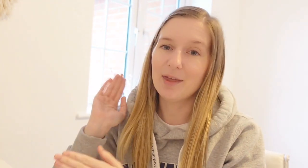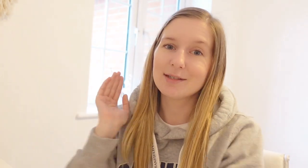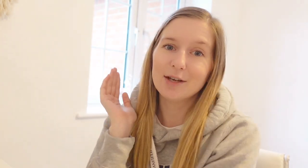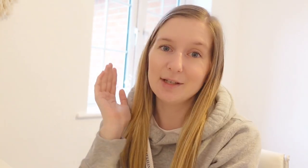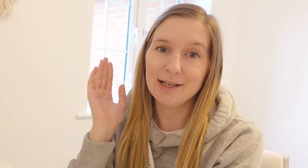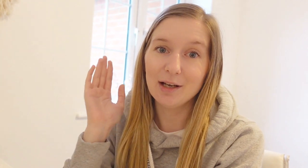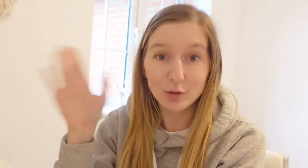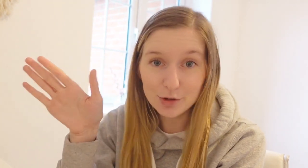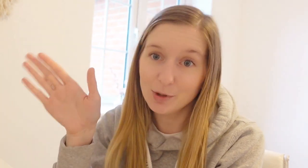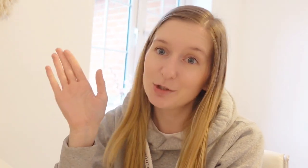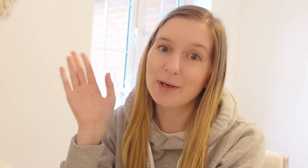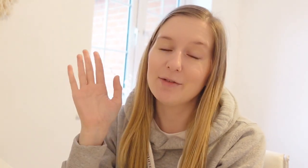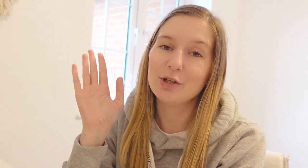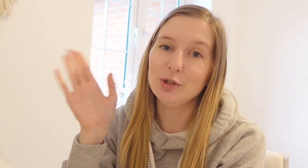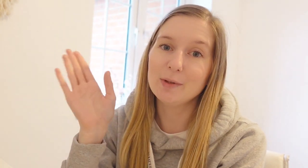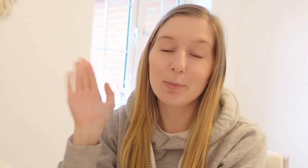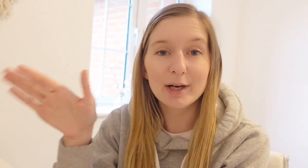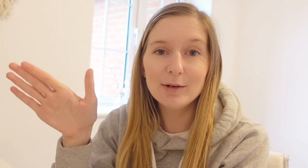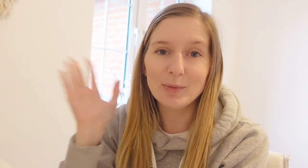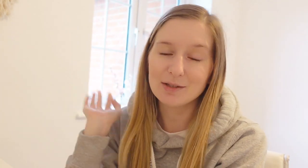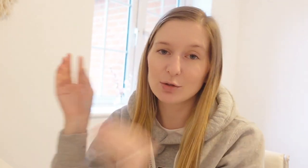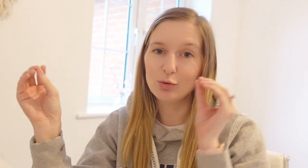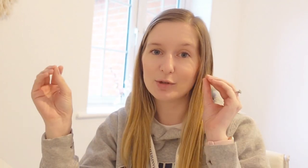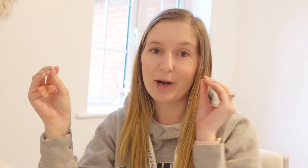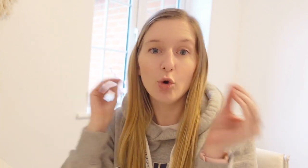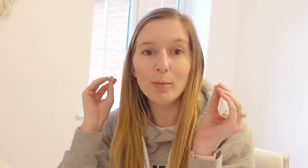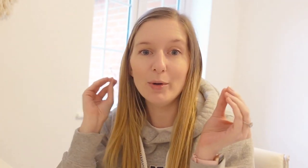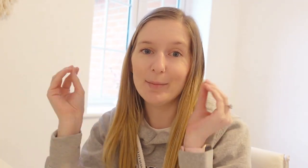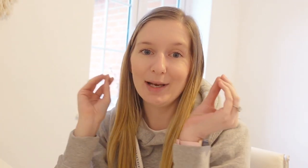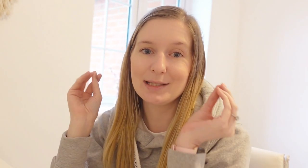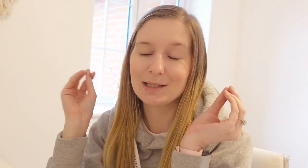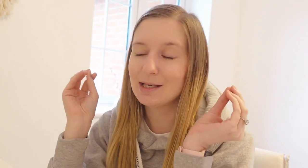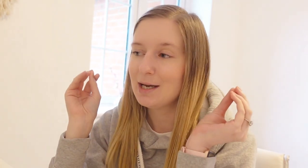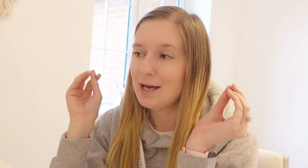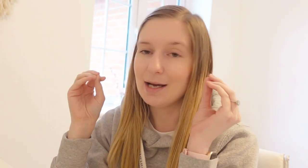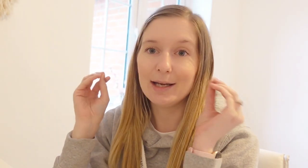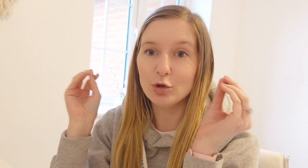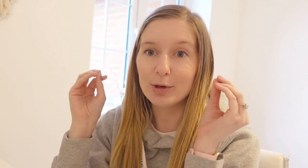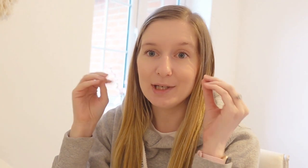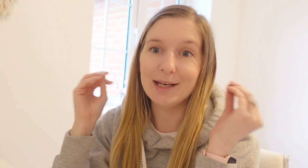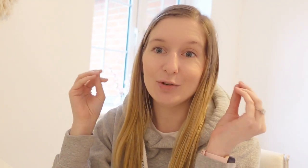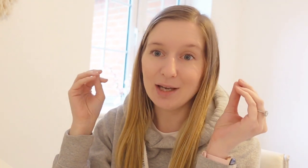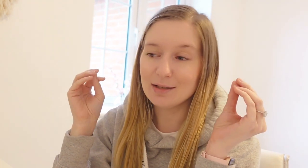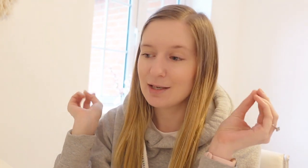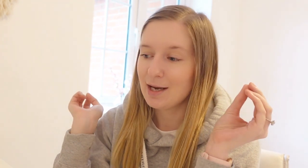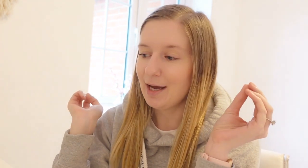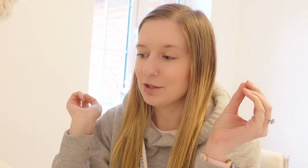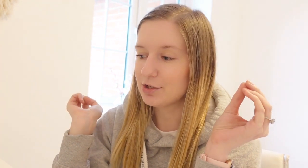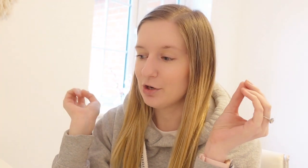then suddenly lots worse whenever you get pregnant because it's caused by hormone imbalances in your body and in your ears and so